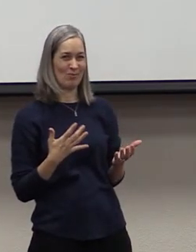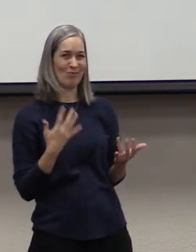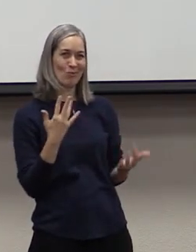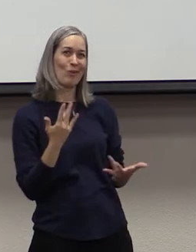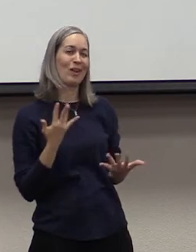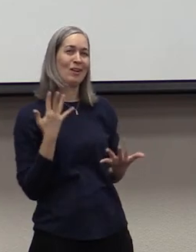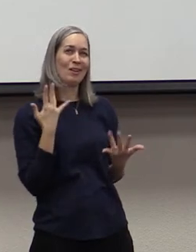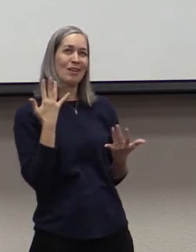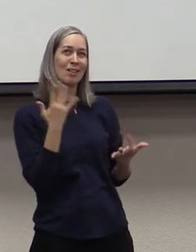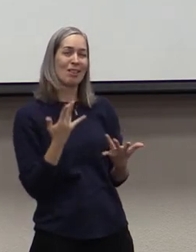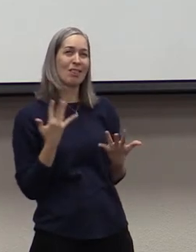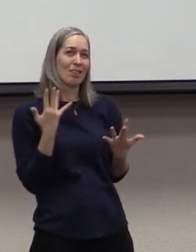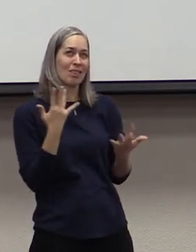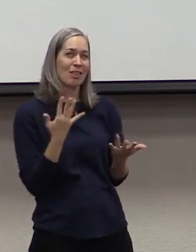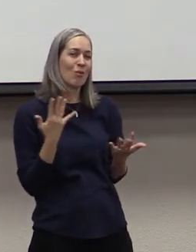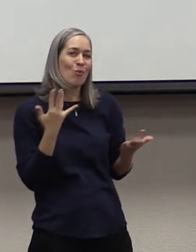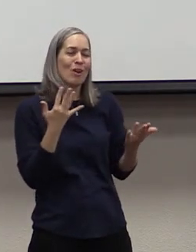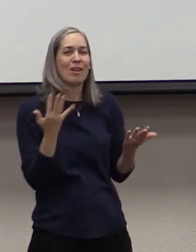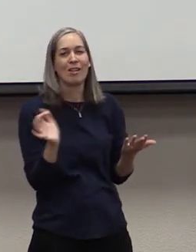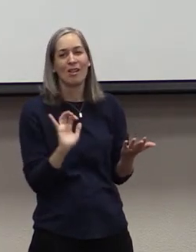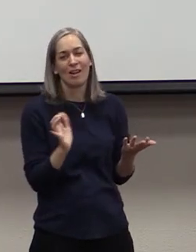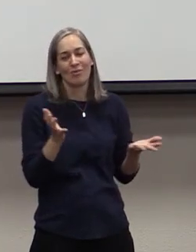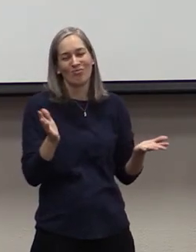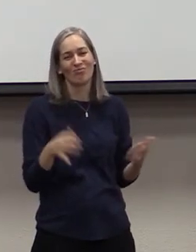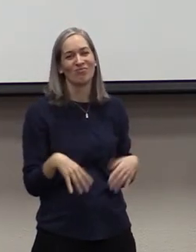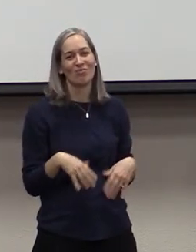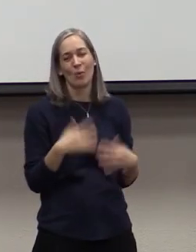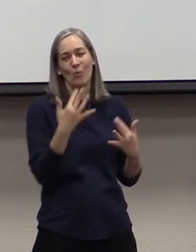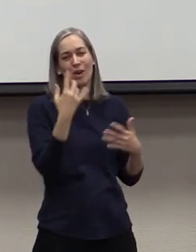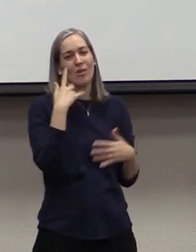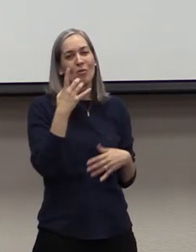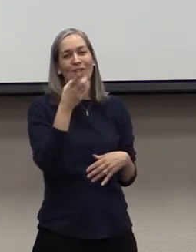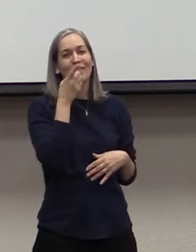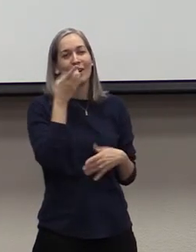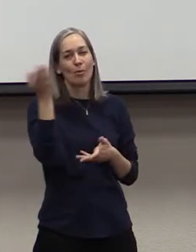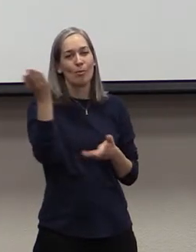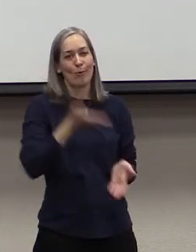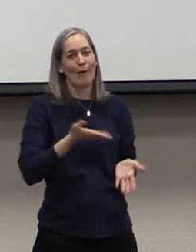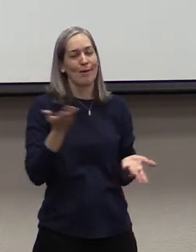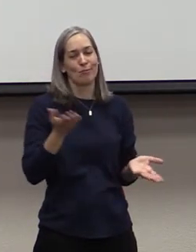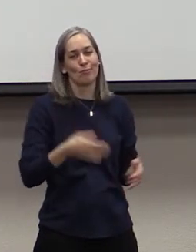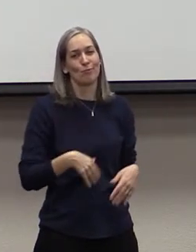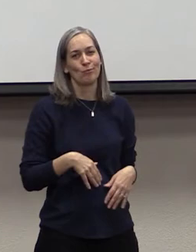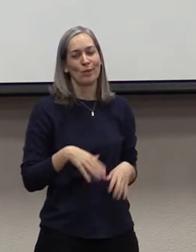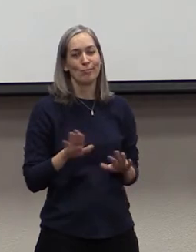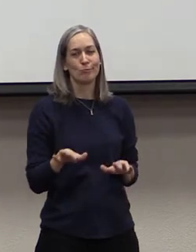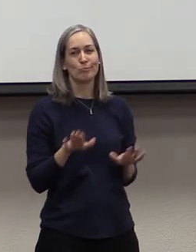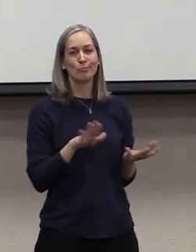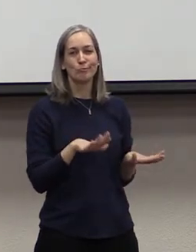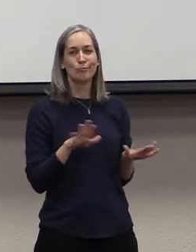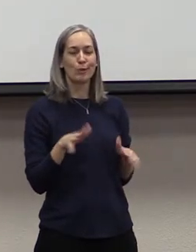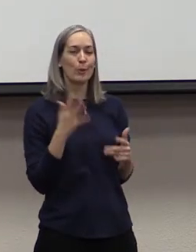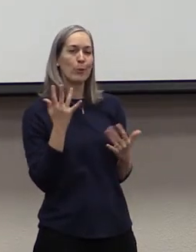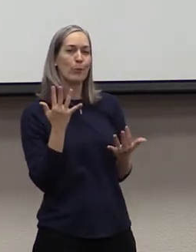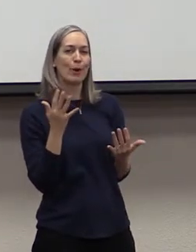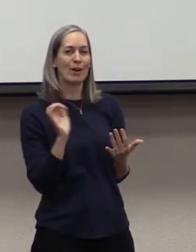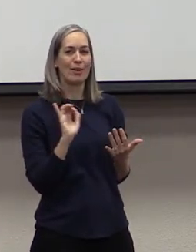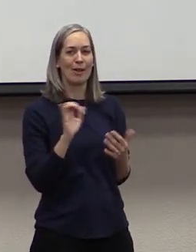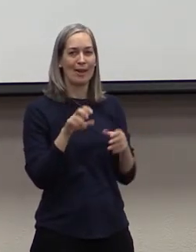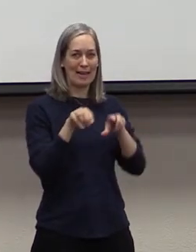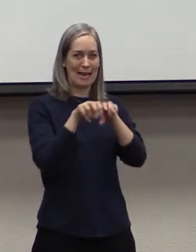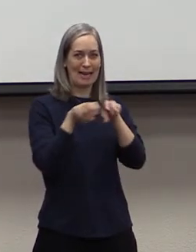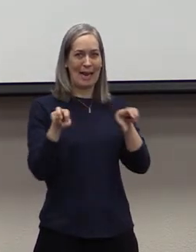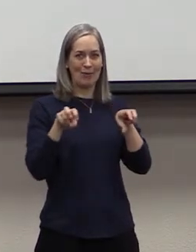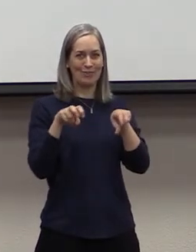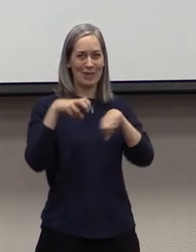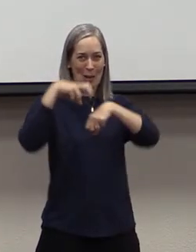for it. They kind of waited for it like they were just waiting for dinner to be brought to them. Sitting there on the couch. Couch potatoes, I'd call